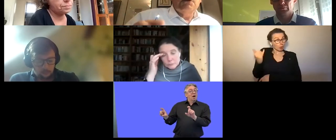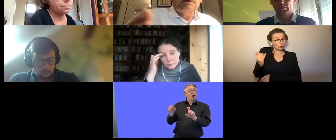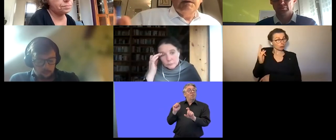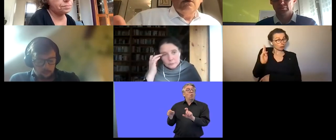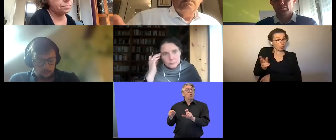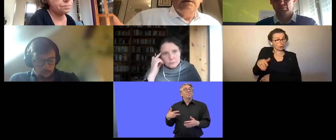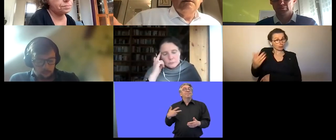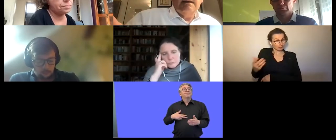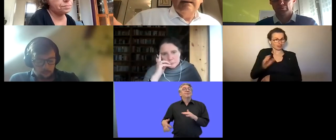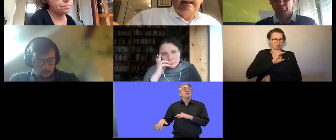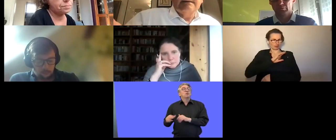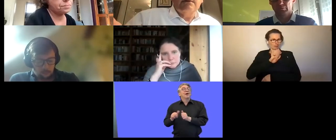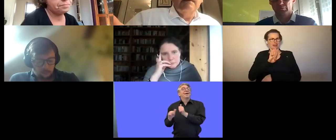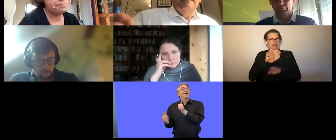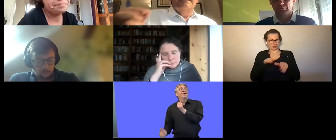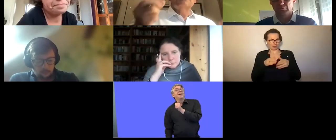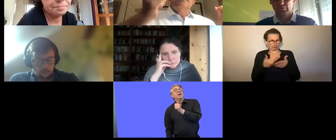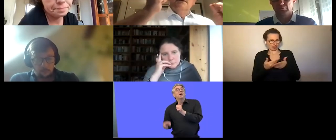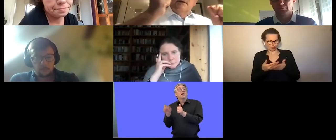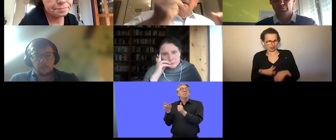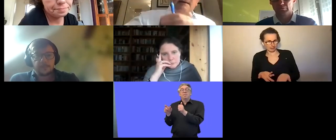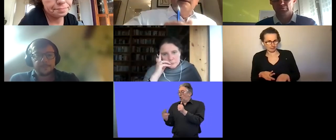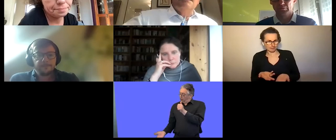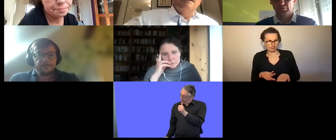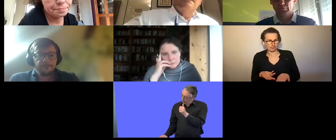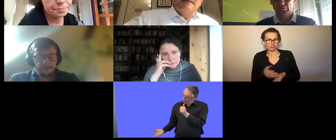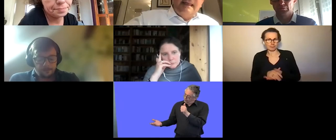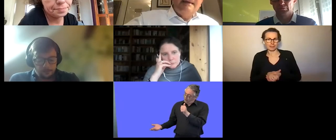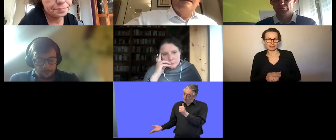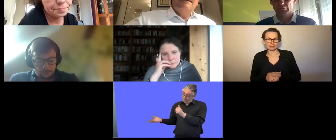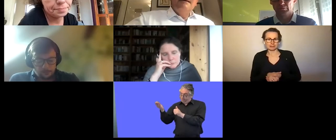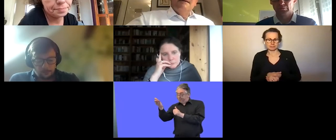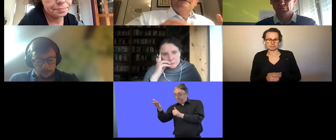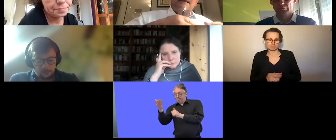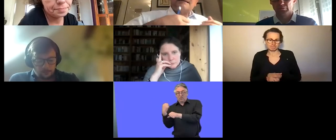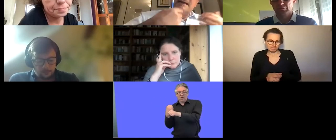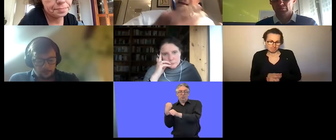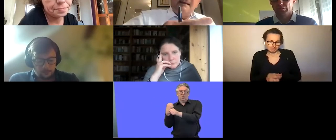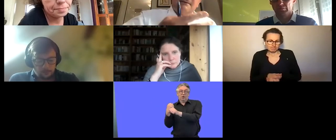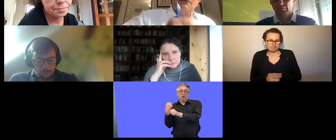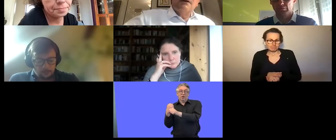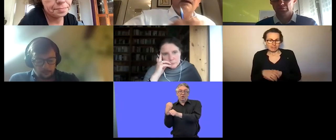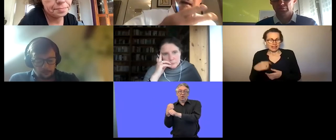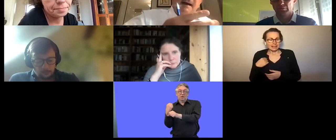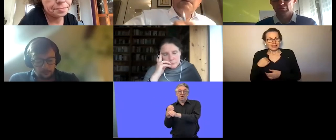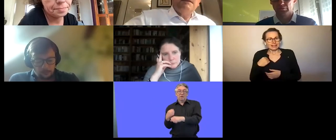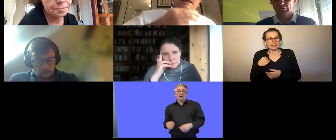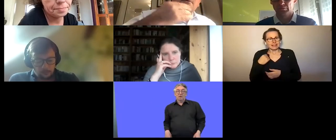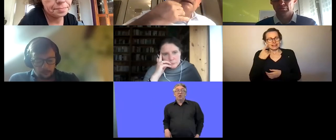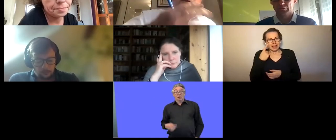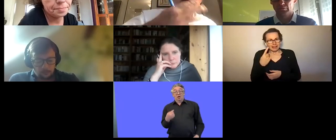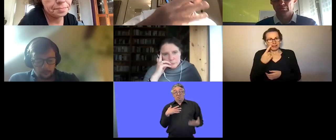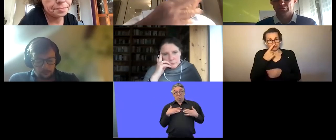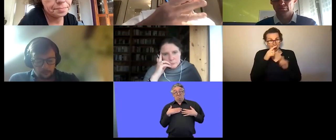place at the labor market our chance b group is one of those